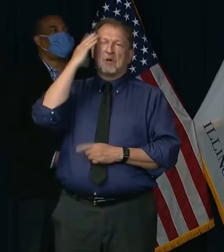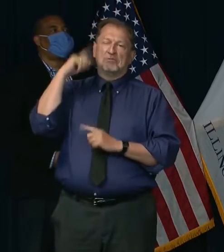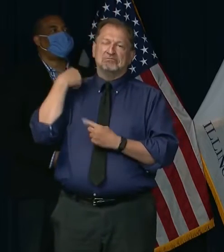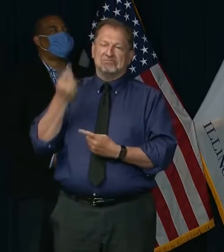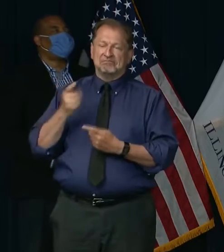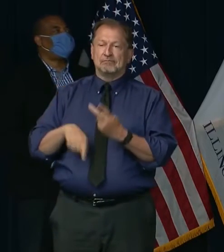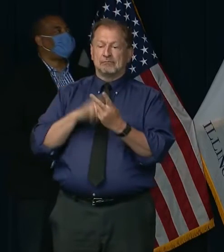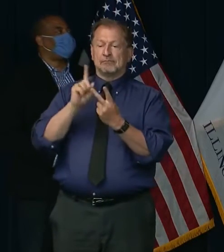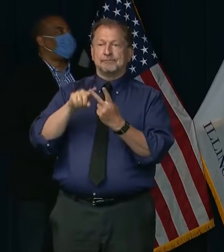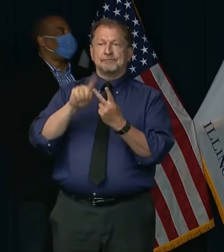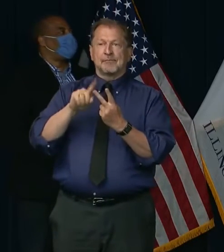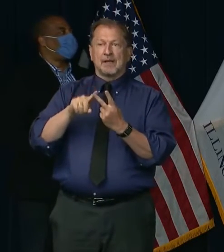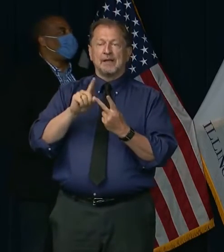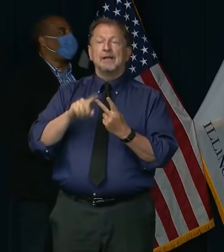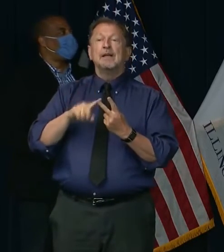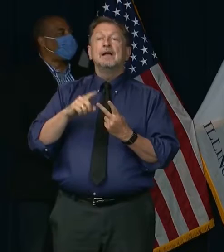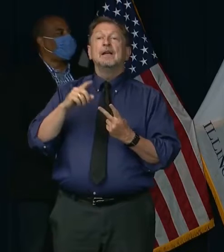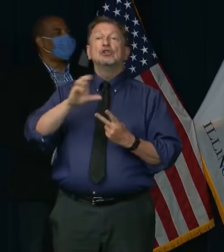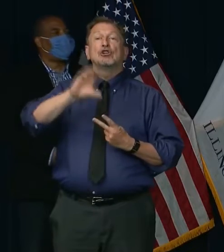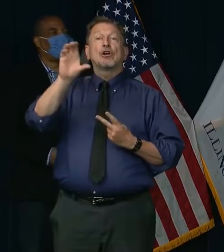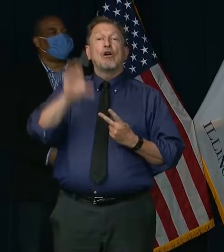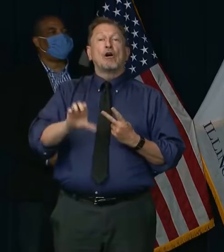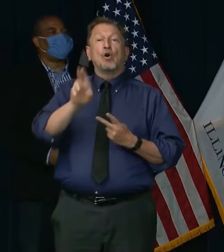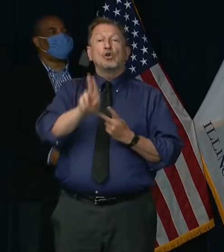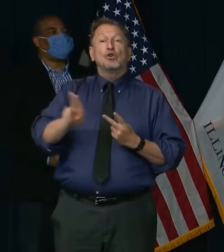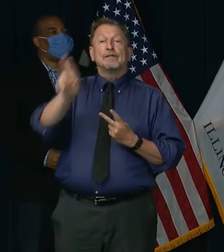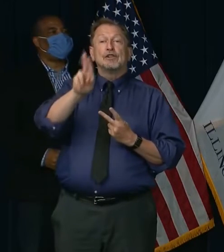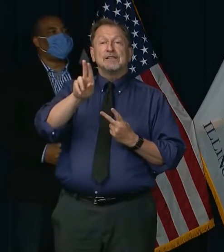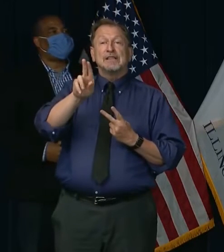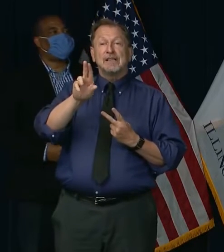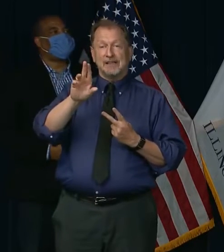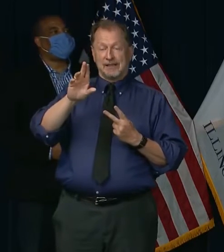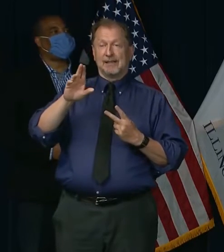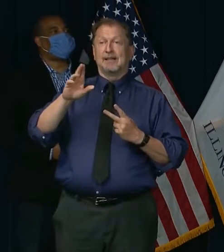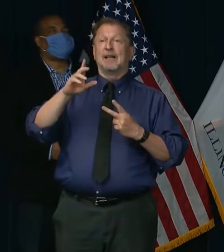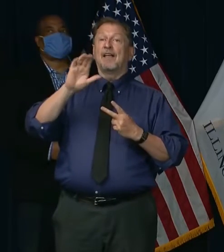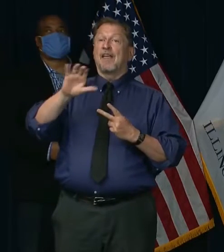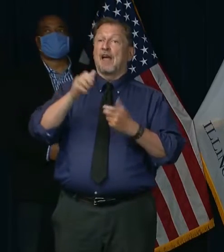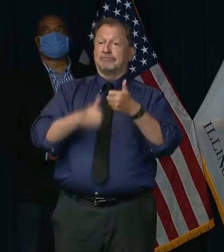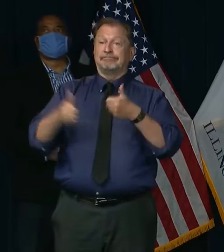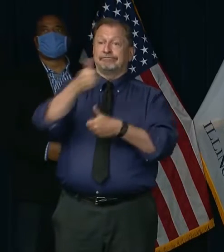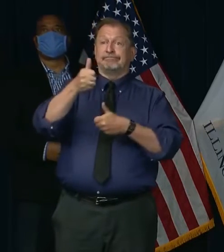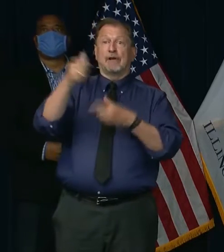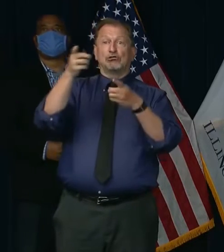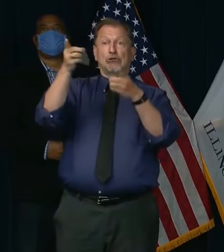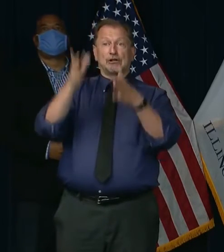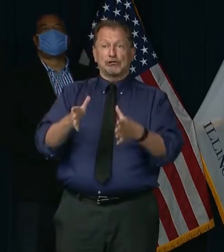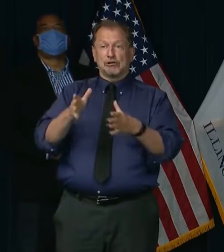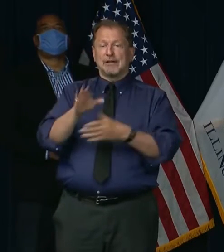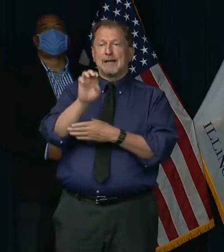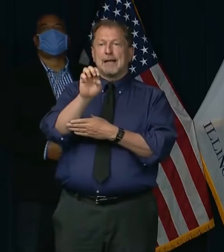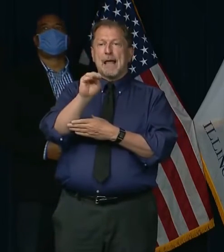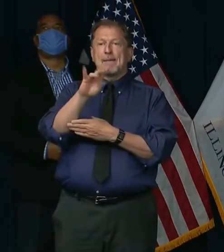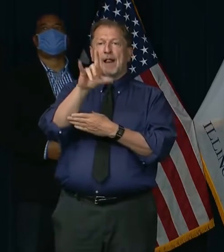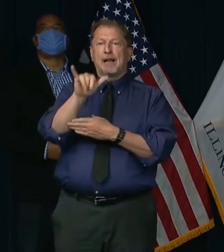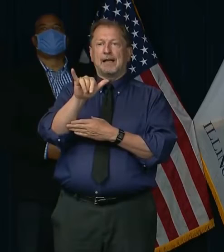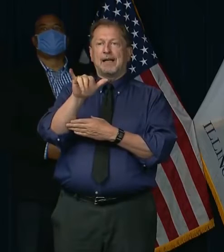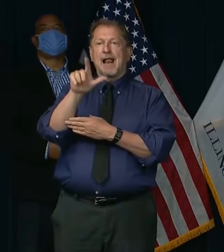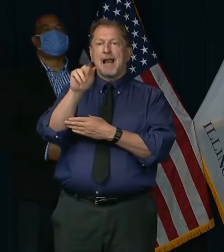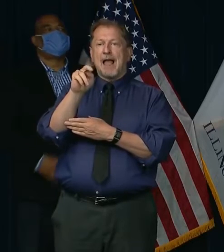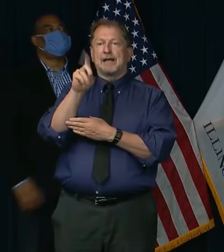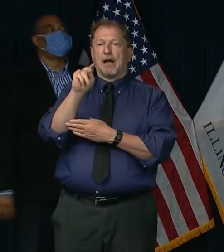the University of Chicago's Executive Medical Director for Infection Prevention and Control, Dr. Emily Landon,